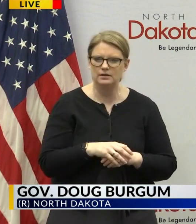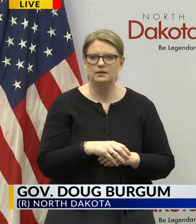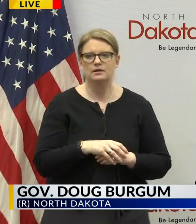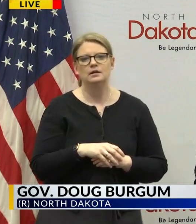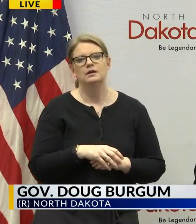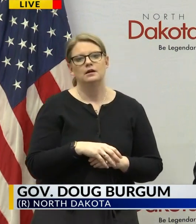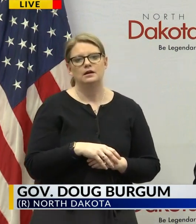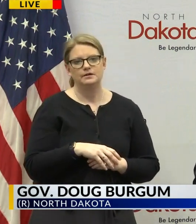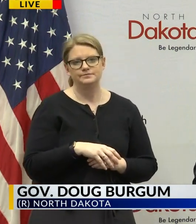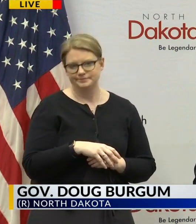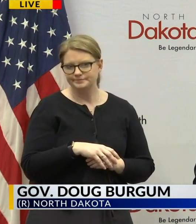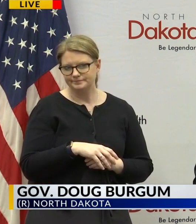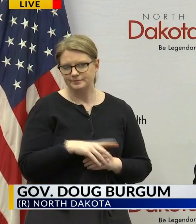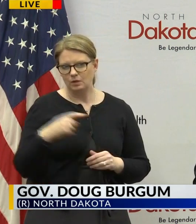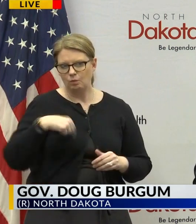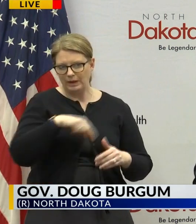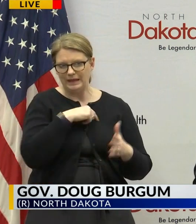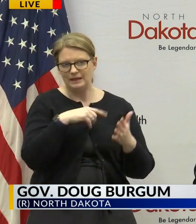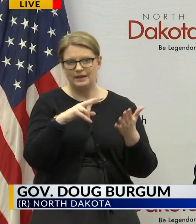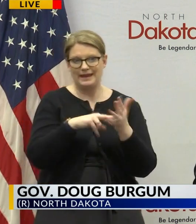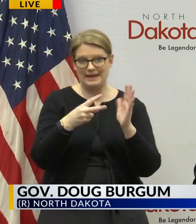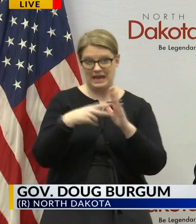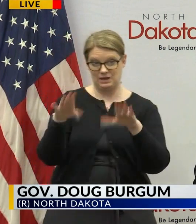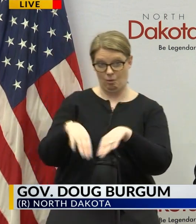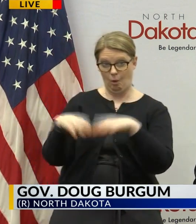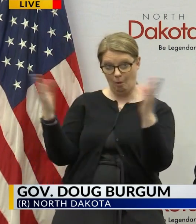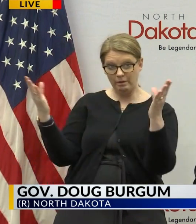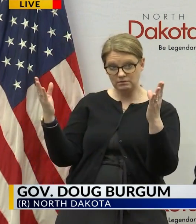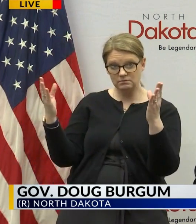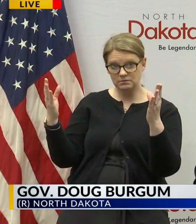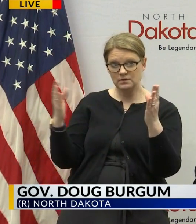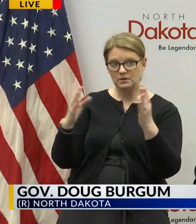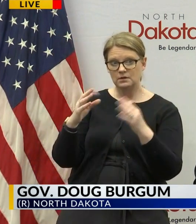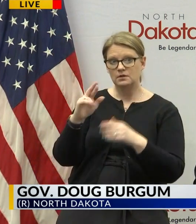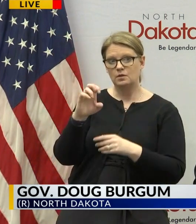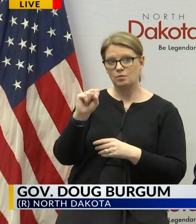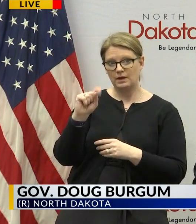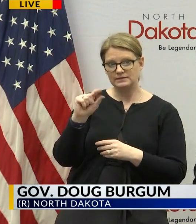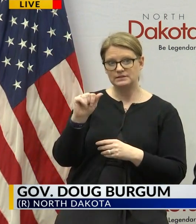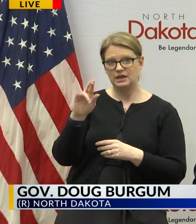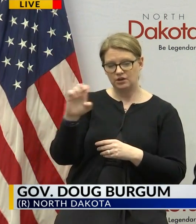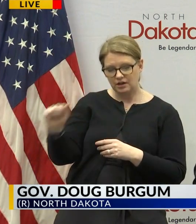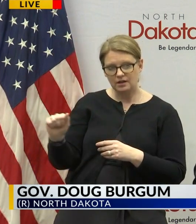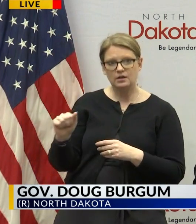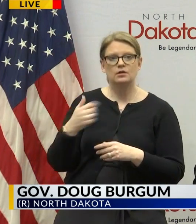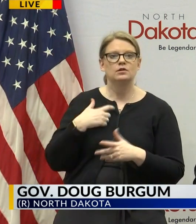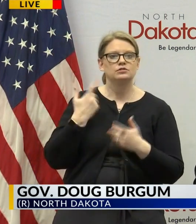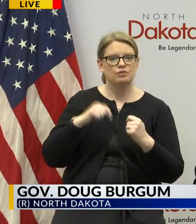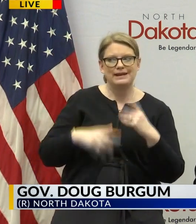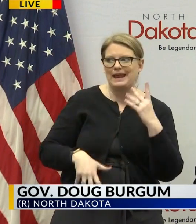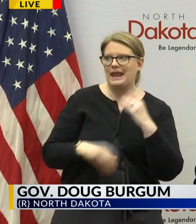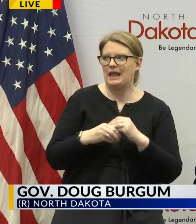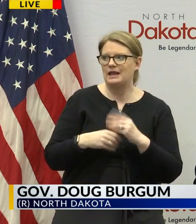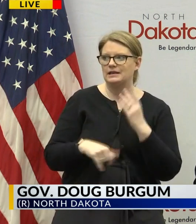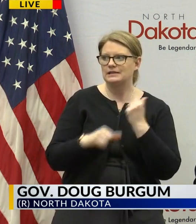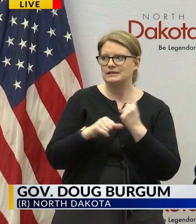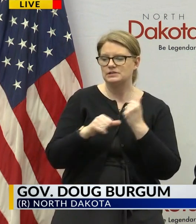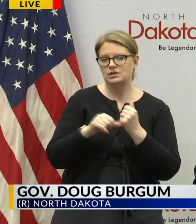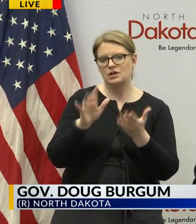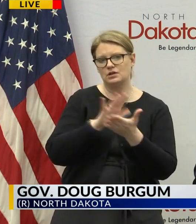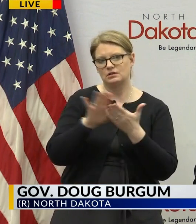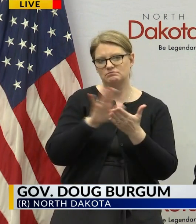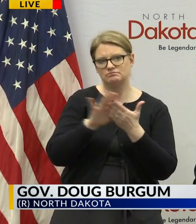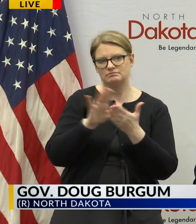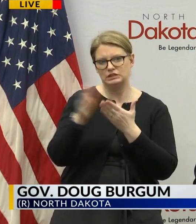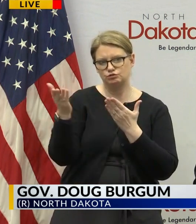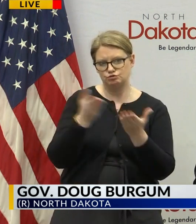uh we we intend to open those up uh we are uh we're working to add additional uh custodial and janitorial services to